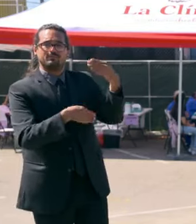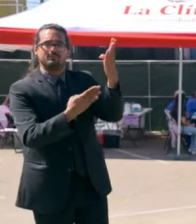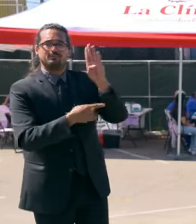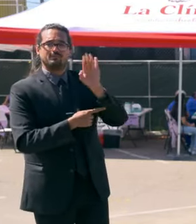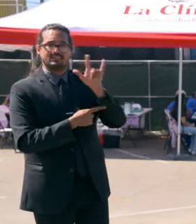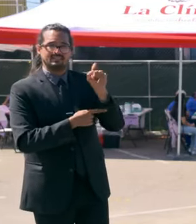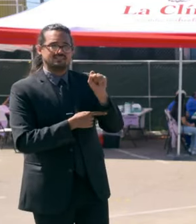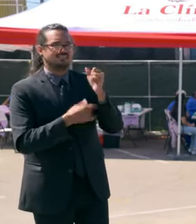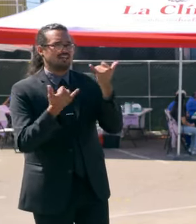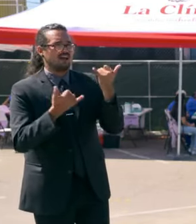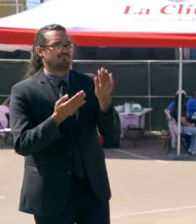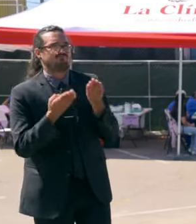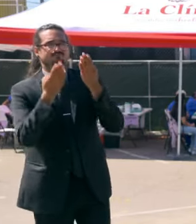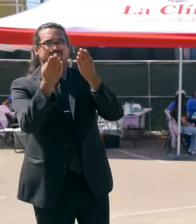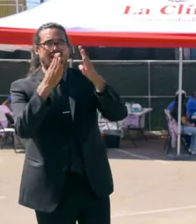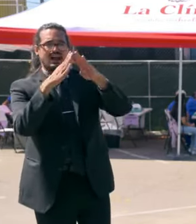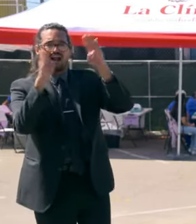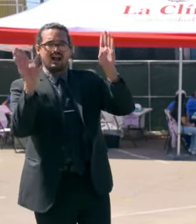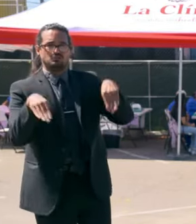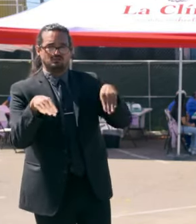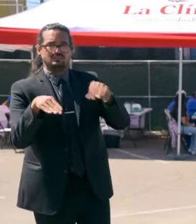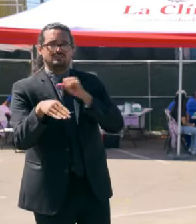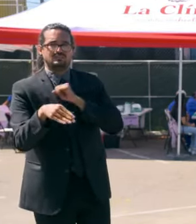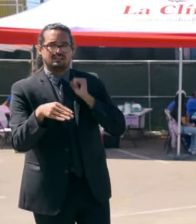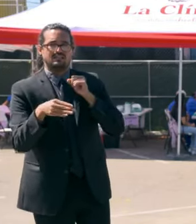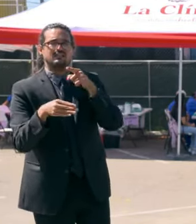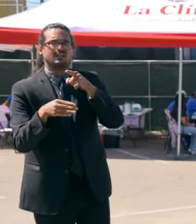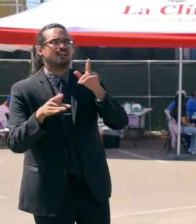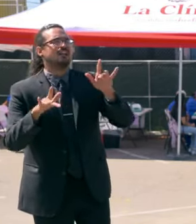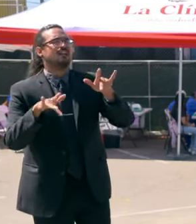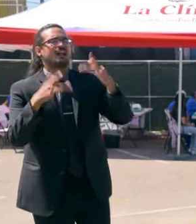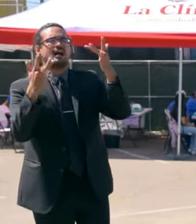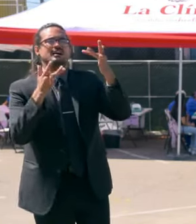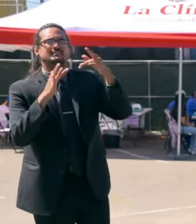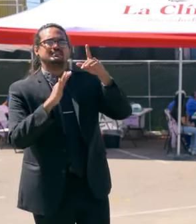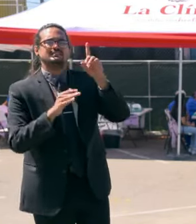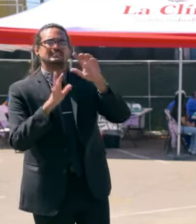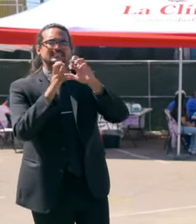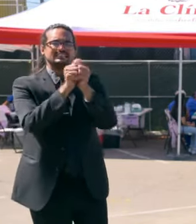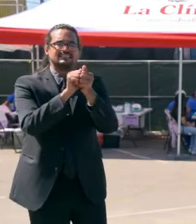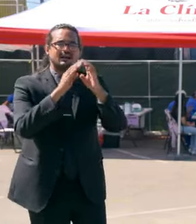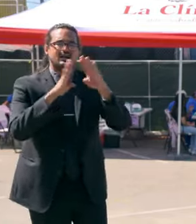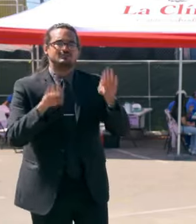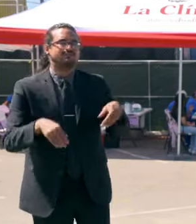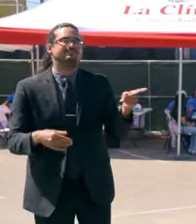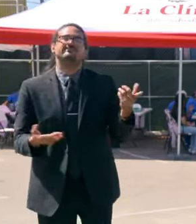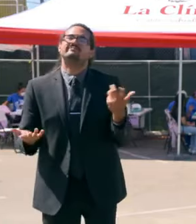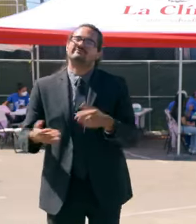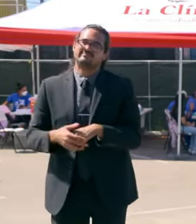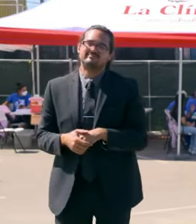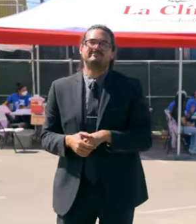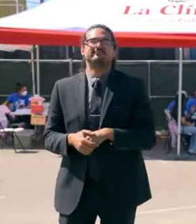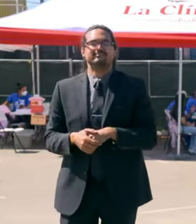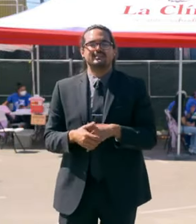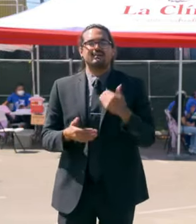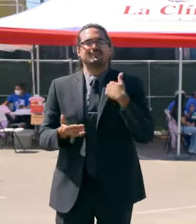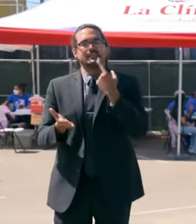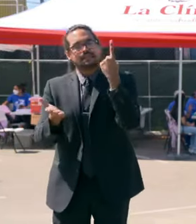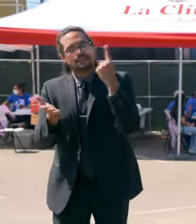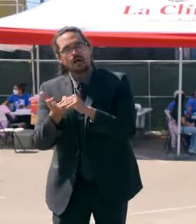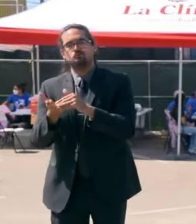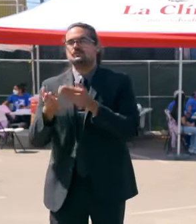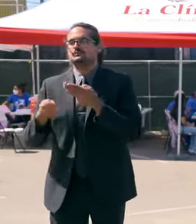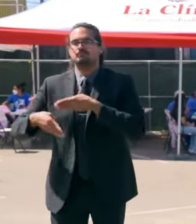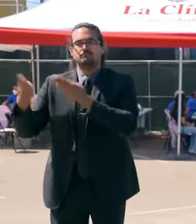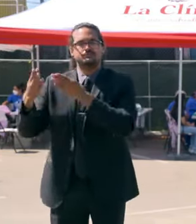light-density housing. Can you tell us how you feel about that? Well, there are about 1,000 bills that are pending coming down to my desk. I remember